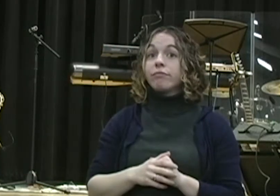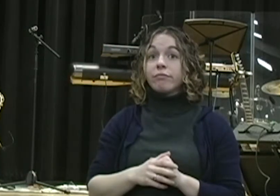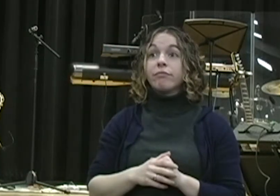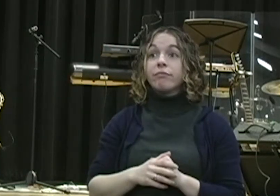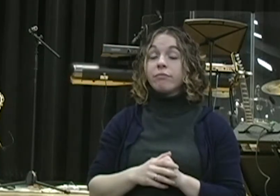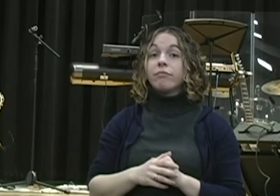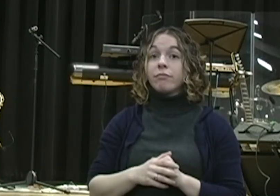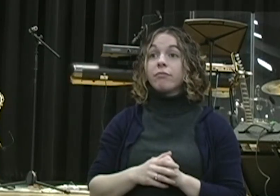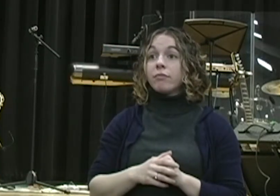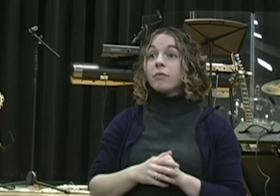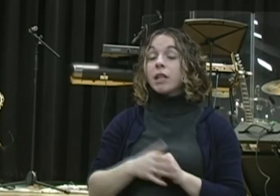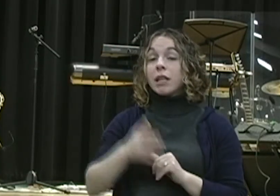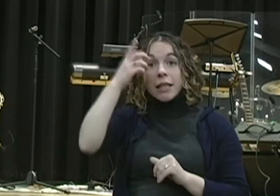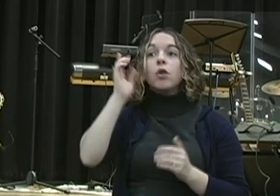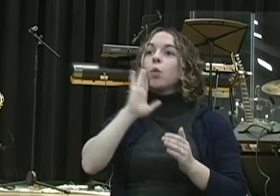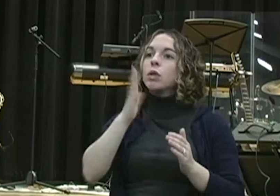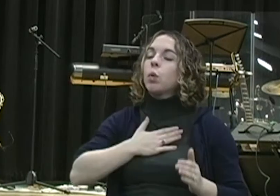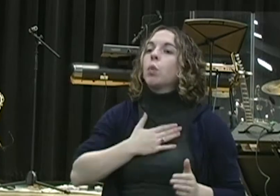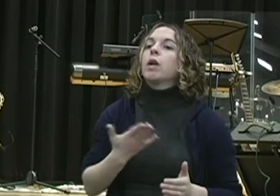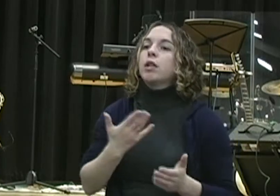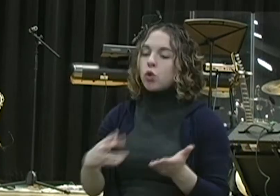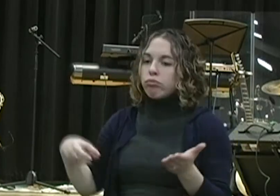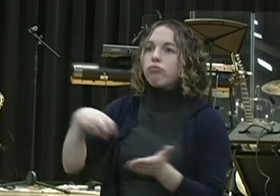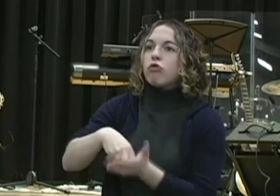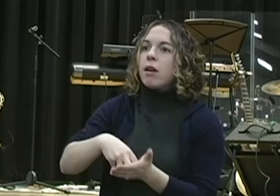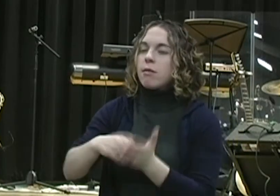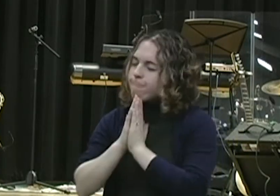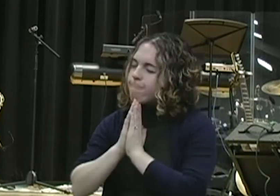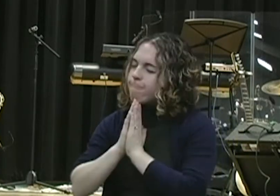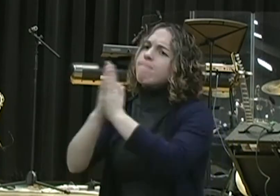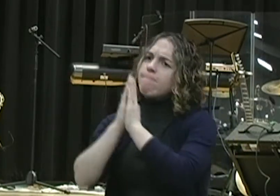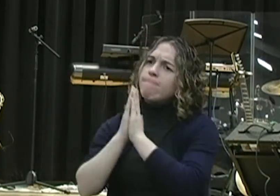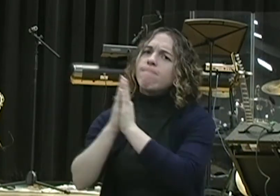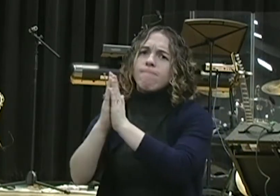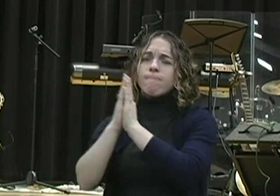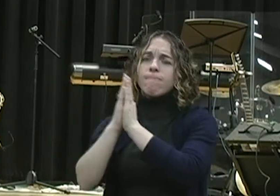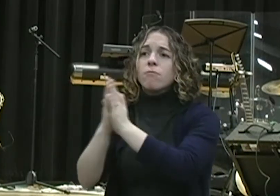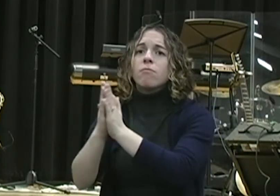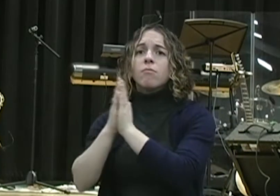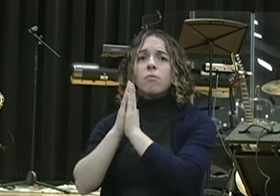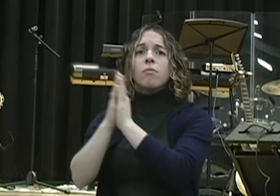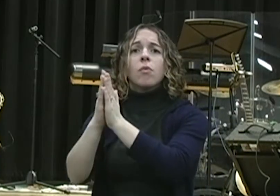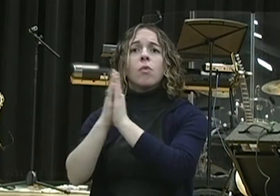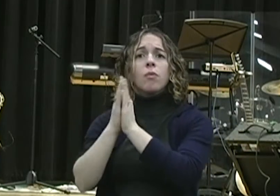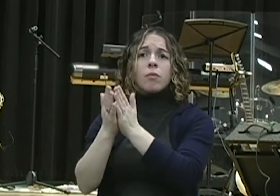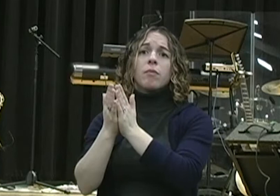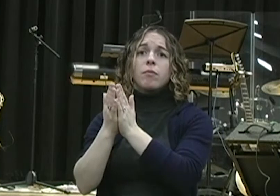prayer. He was willing to allow the burdens that God saw to be his burden to pray it through. And this is what it says. It